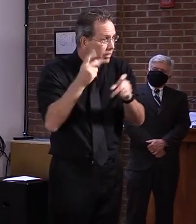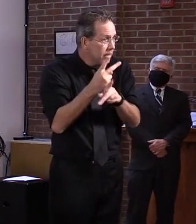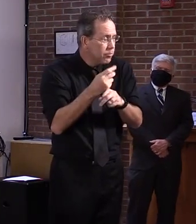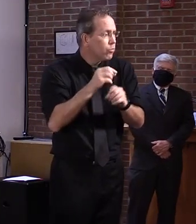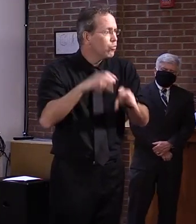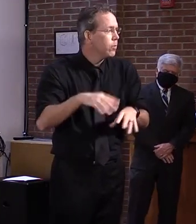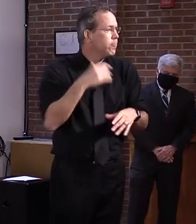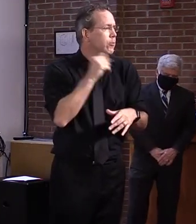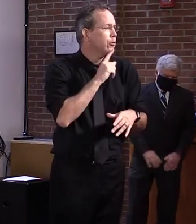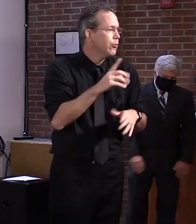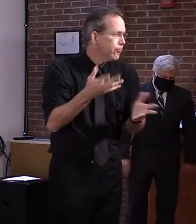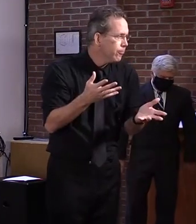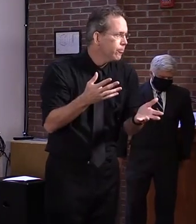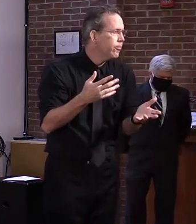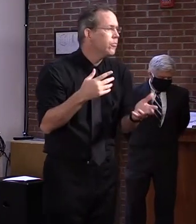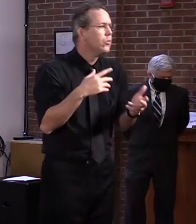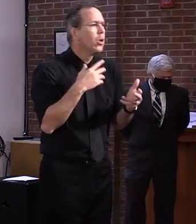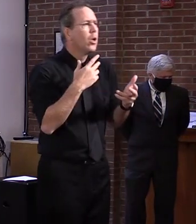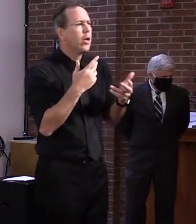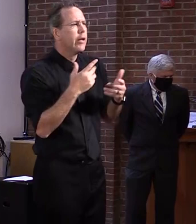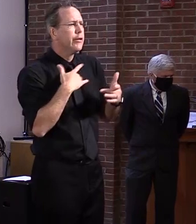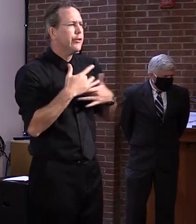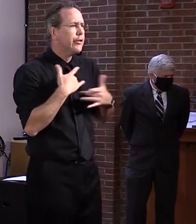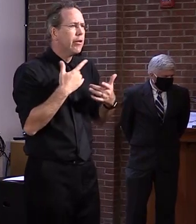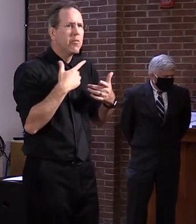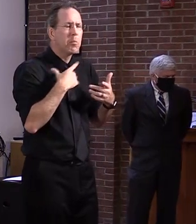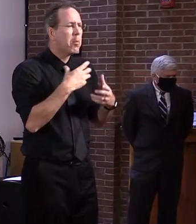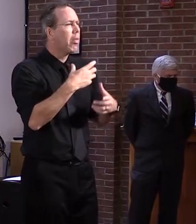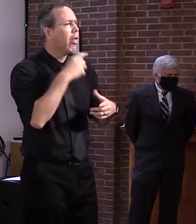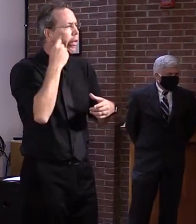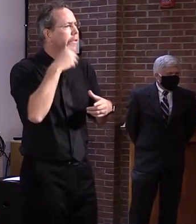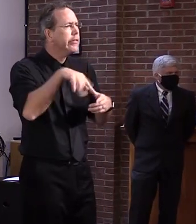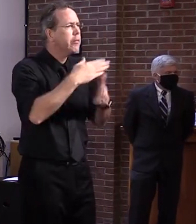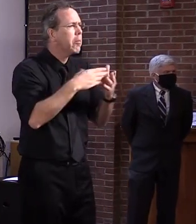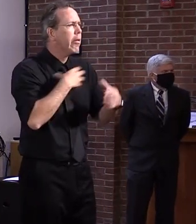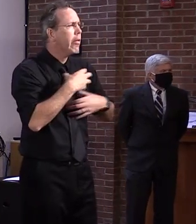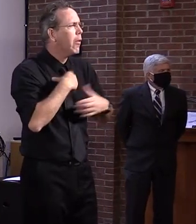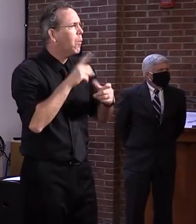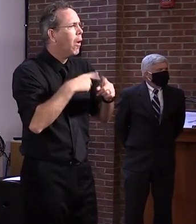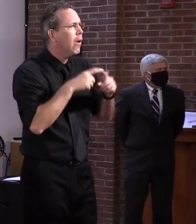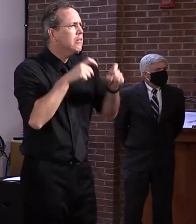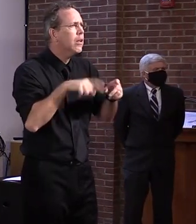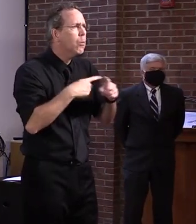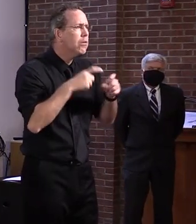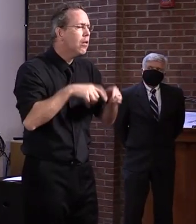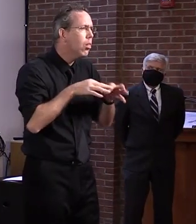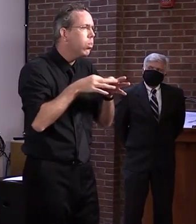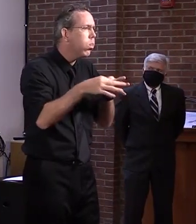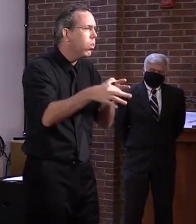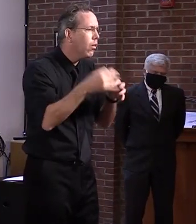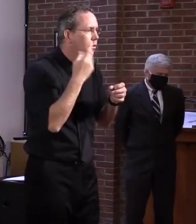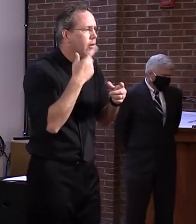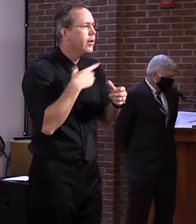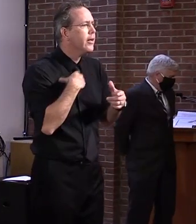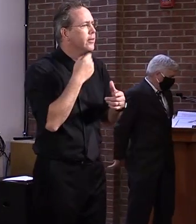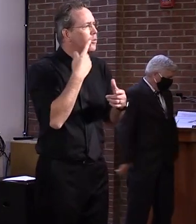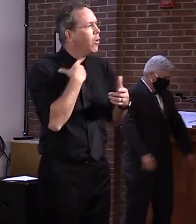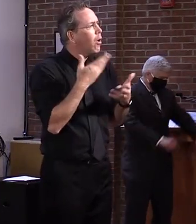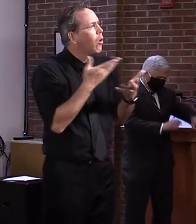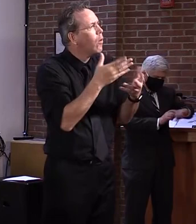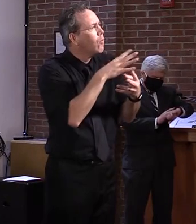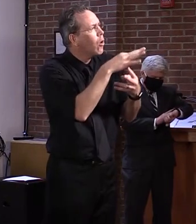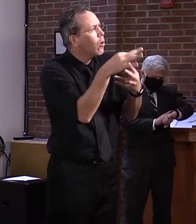permits, uh, and, uh, there was a backlog. And so this was the, the best thing we could do, uh, with what we were dealing with.